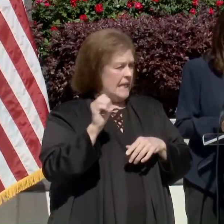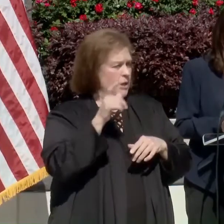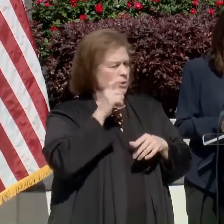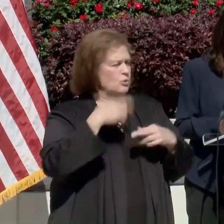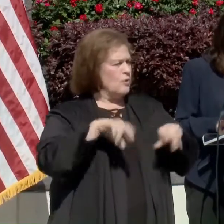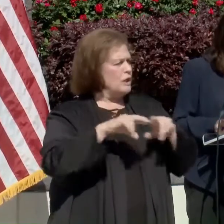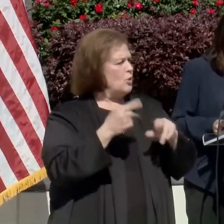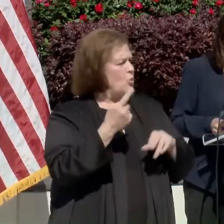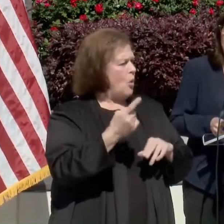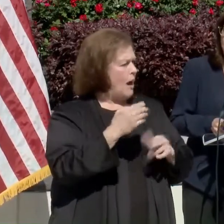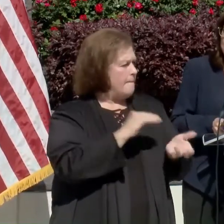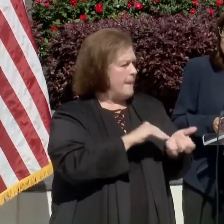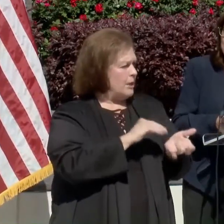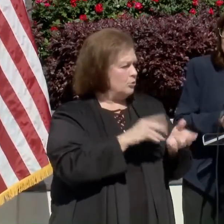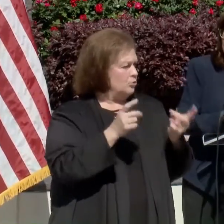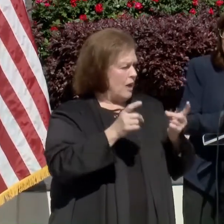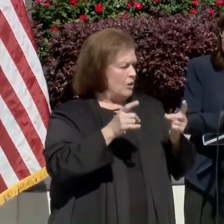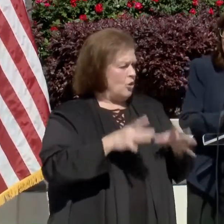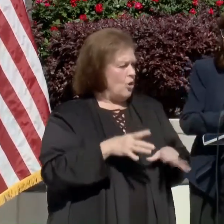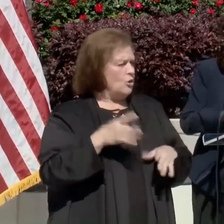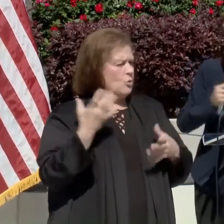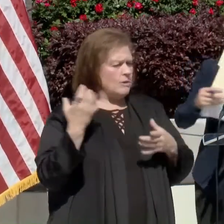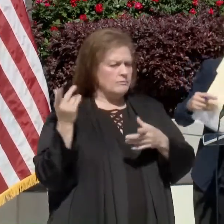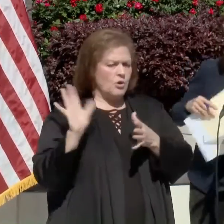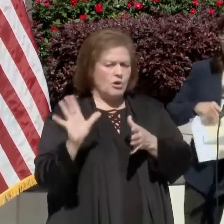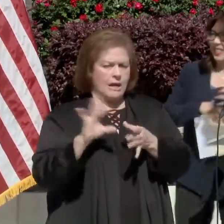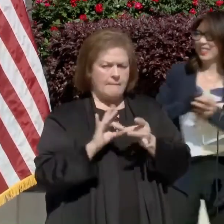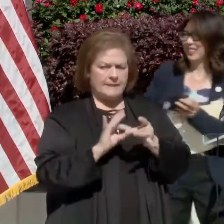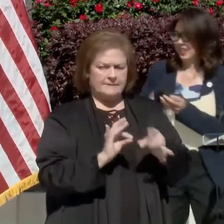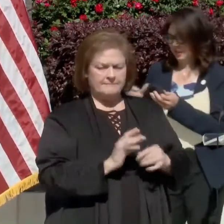medical director, so I want to invite her up for her comments.